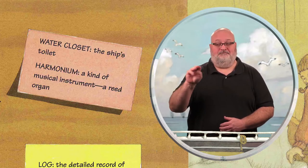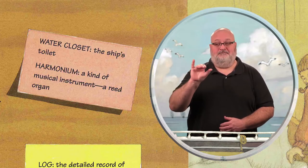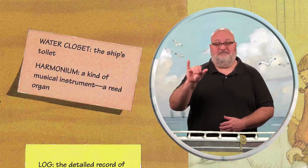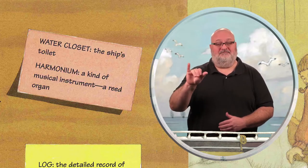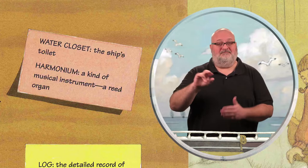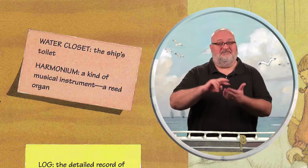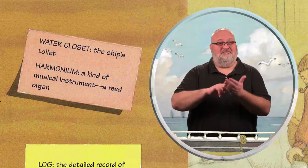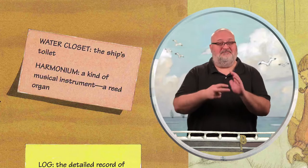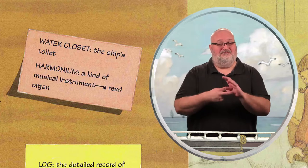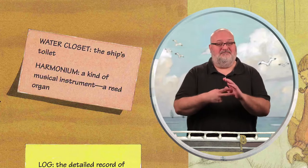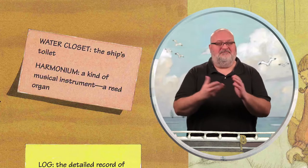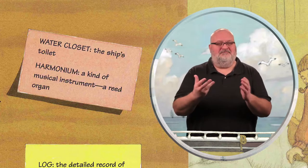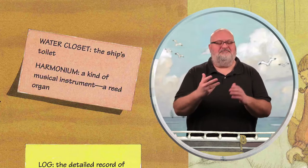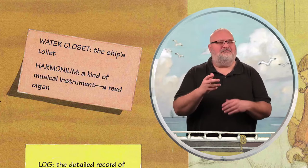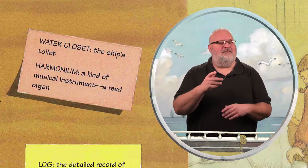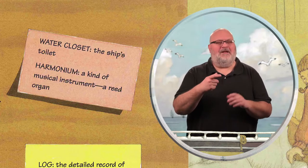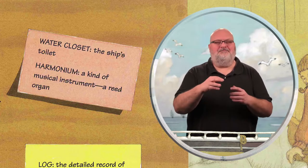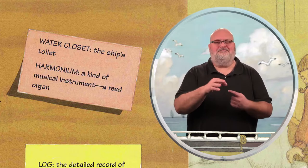Harmonium.